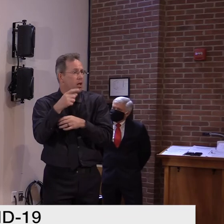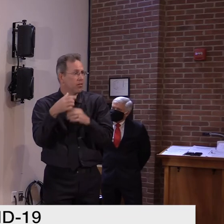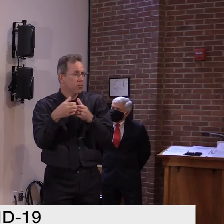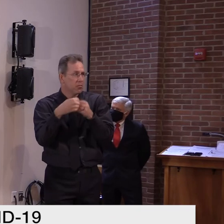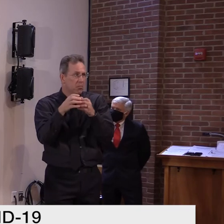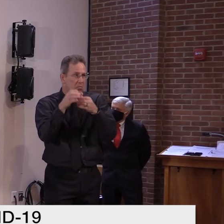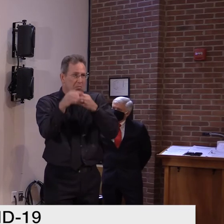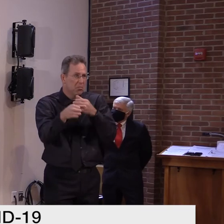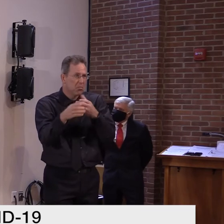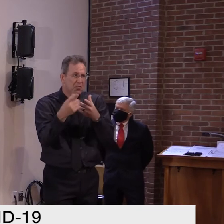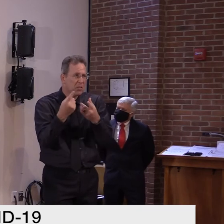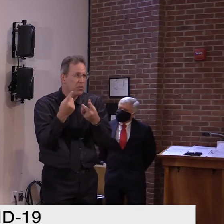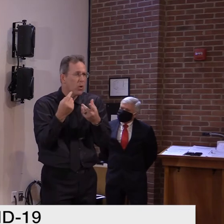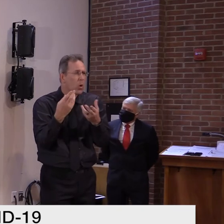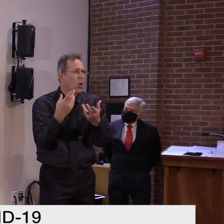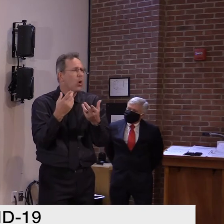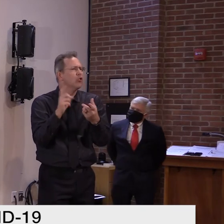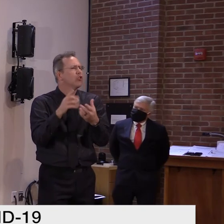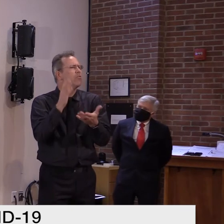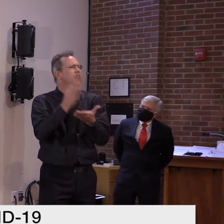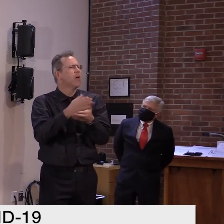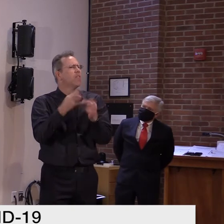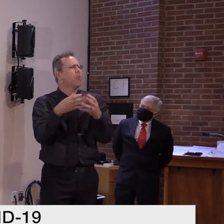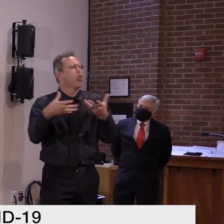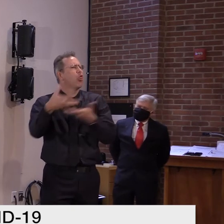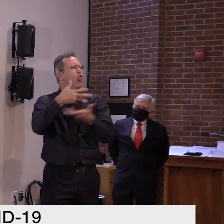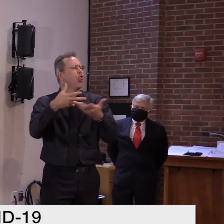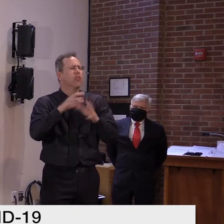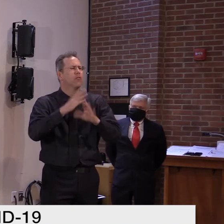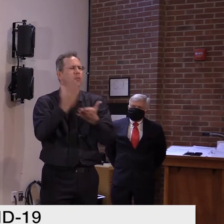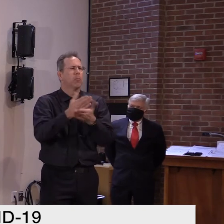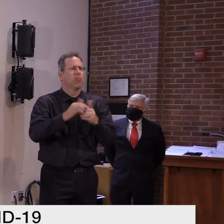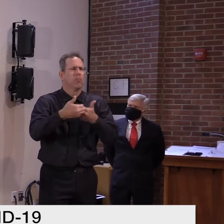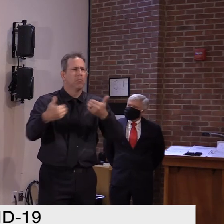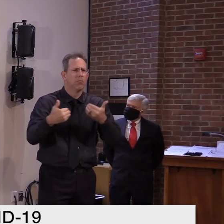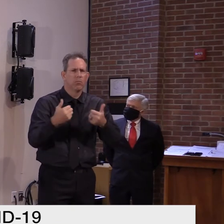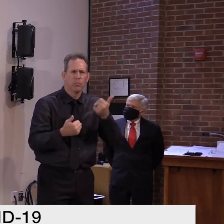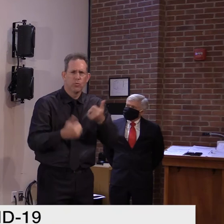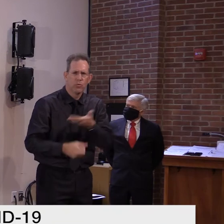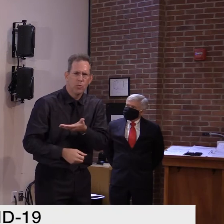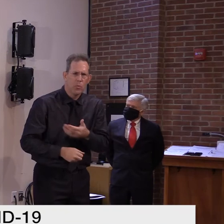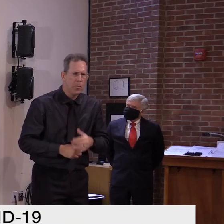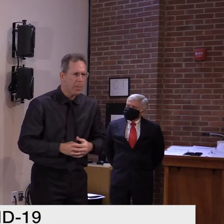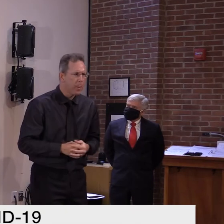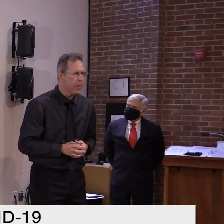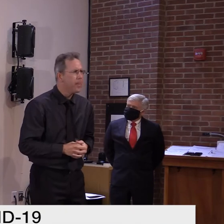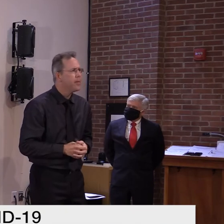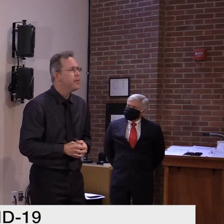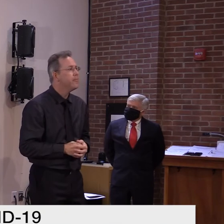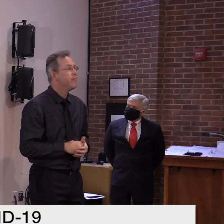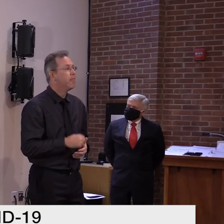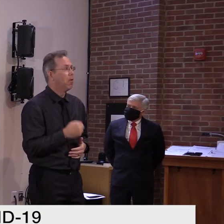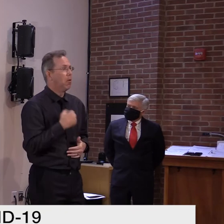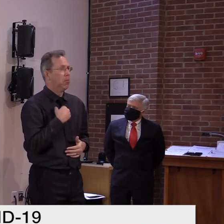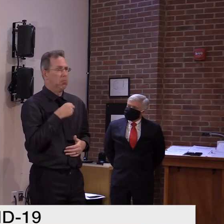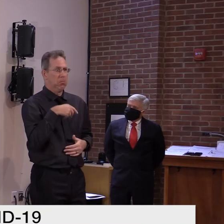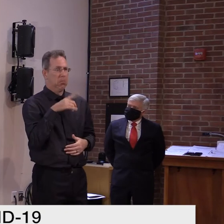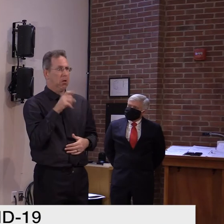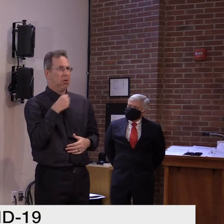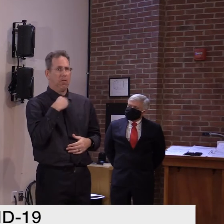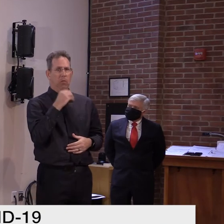You know, I'm not as familiar with what a pod represents. Dr. Levine might be able to answer that.